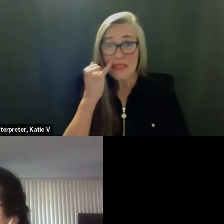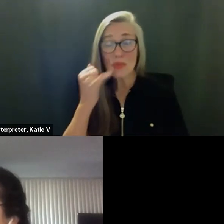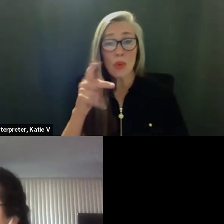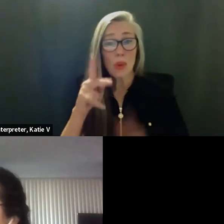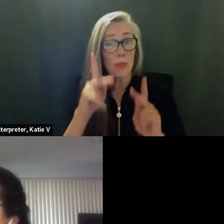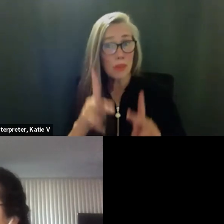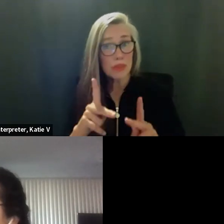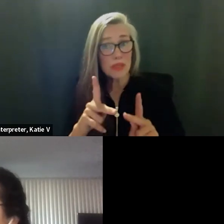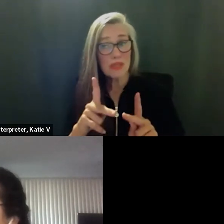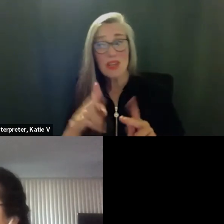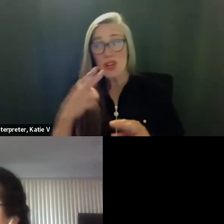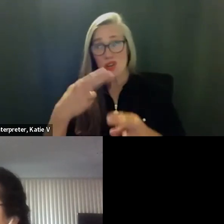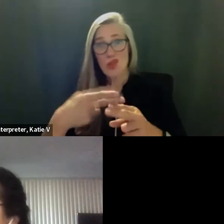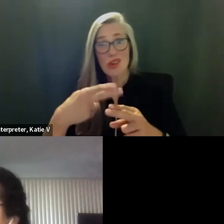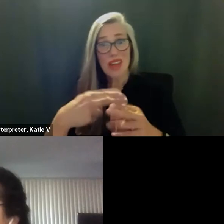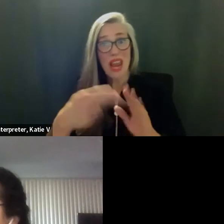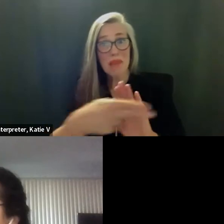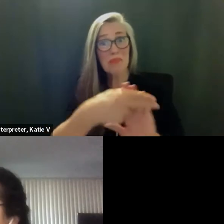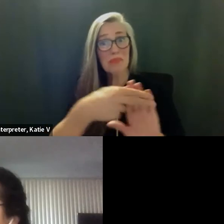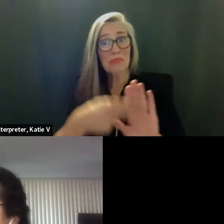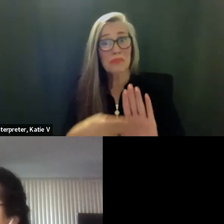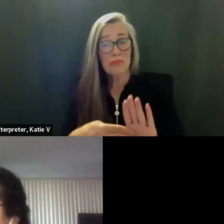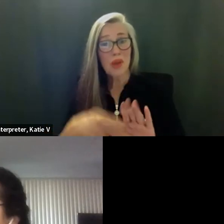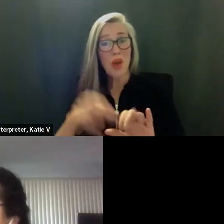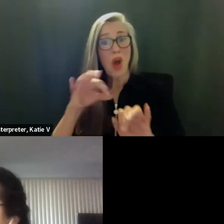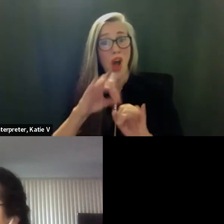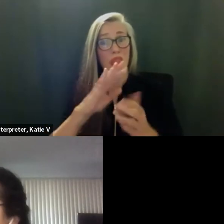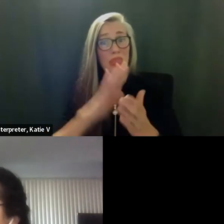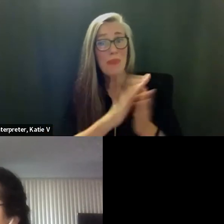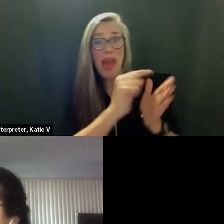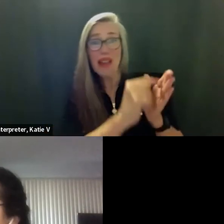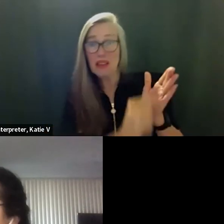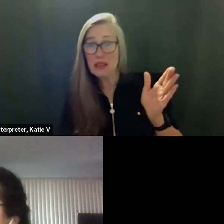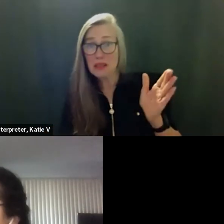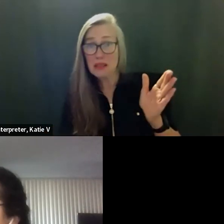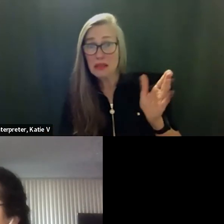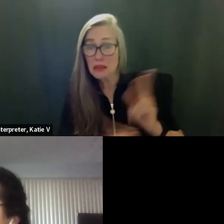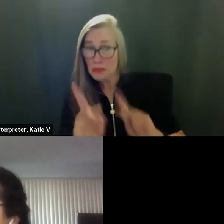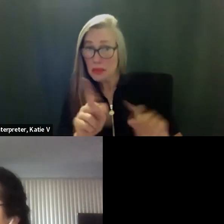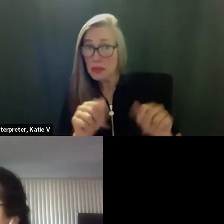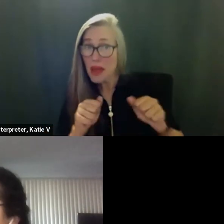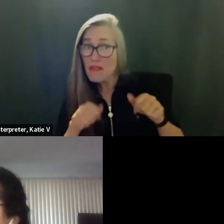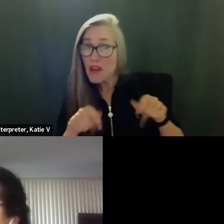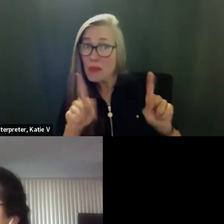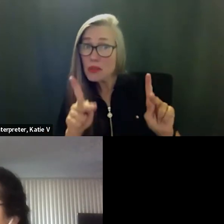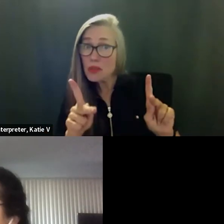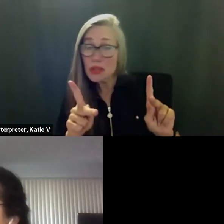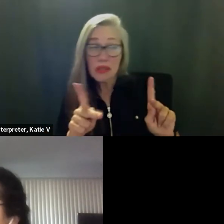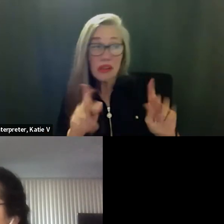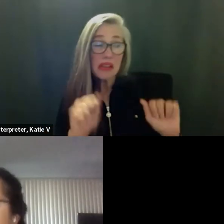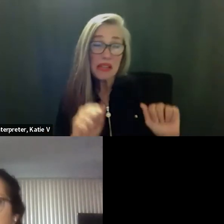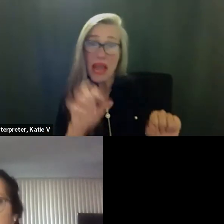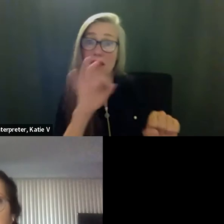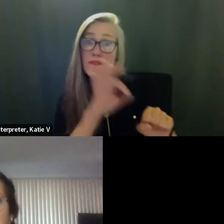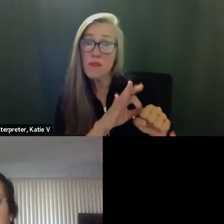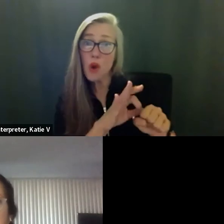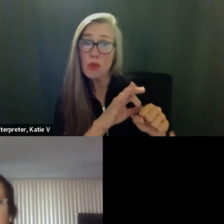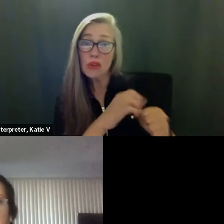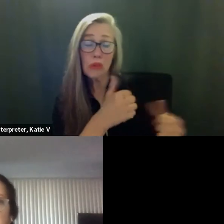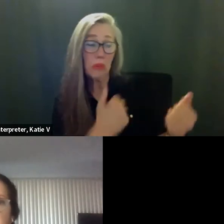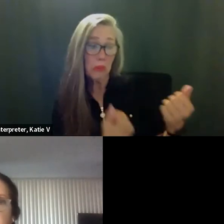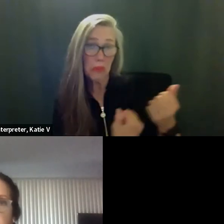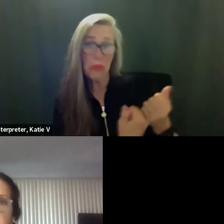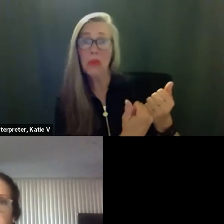a chance to vote for whomever they they decide every person that applies in my view